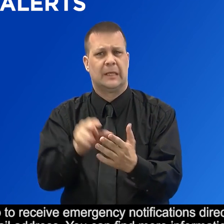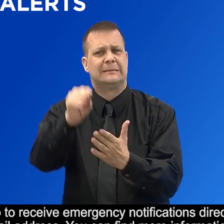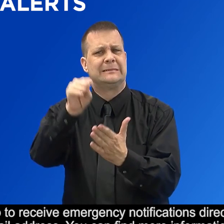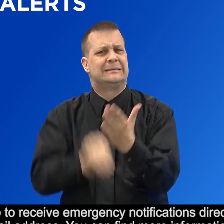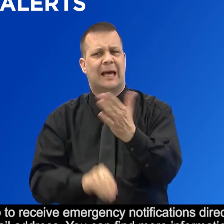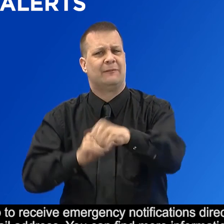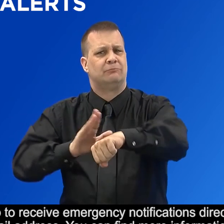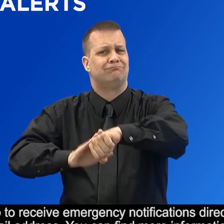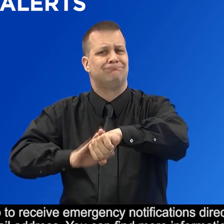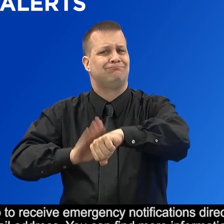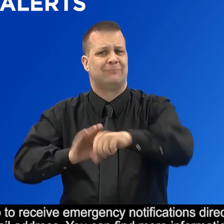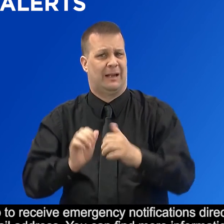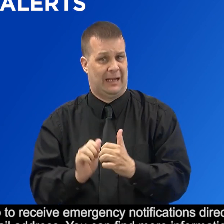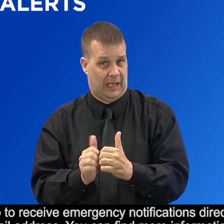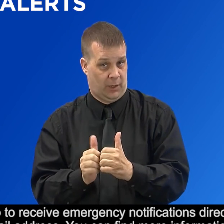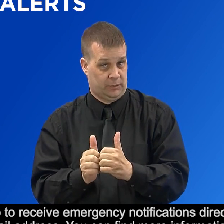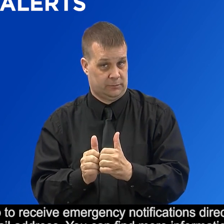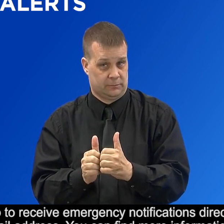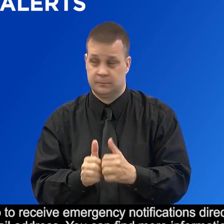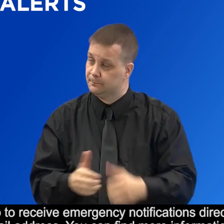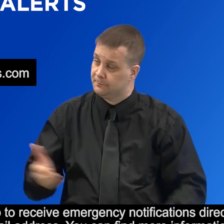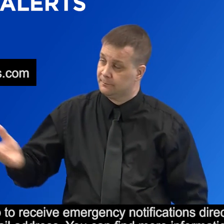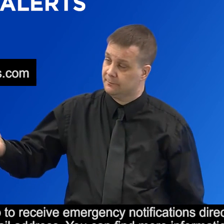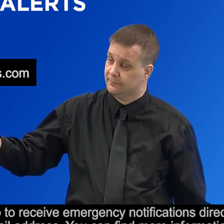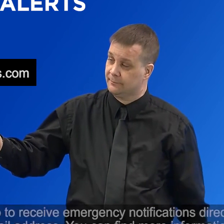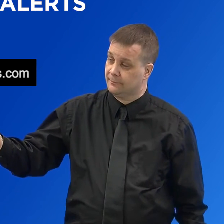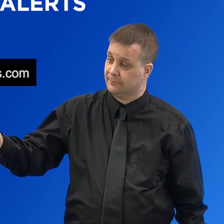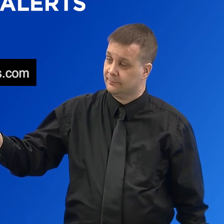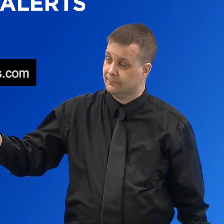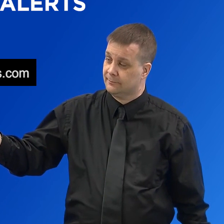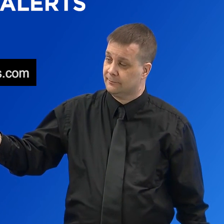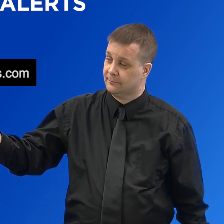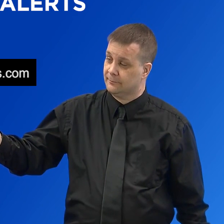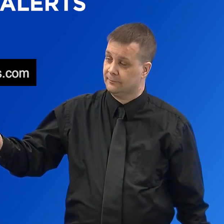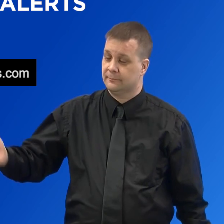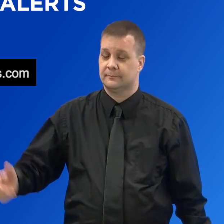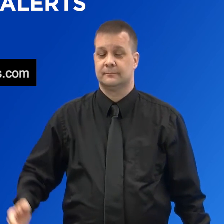You can find more information and sign up for these alerts at the following address.